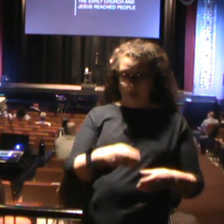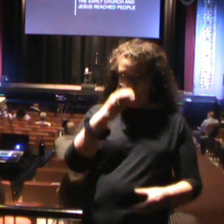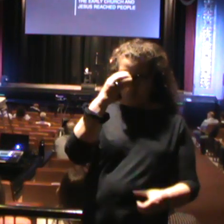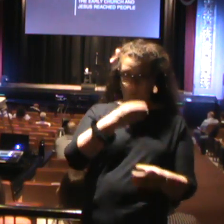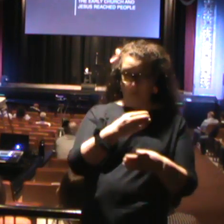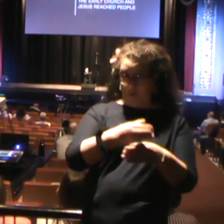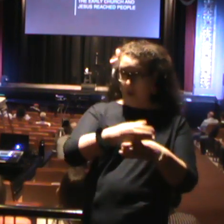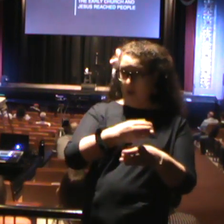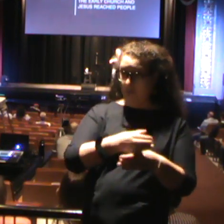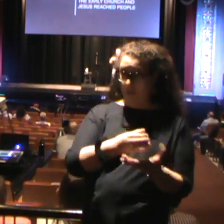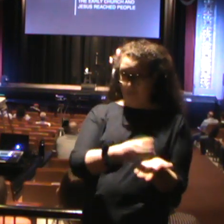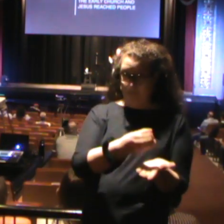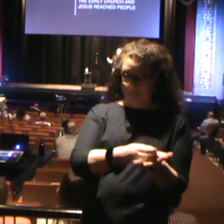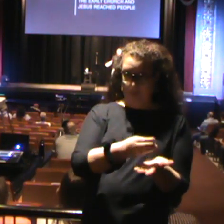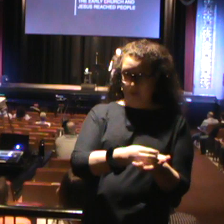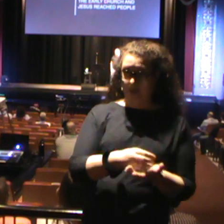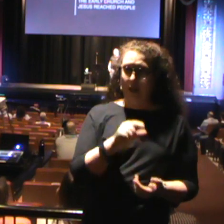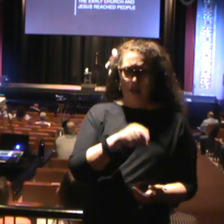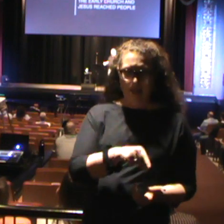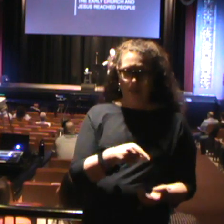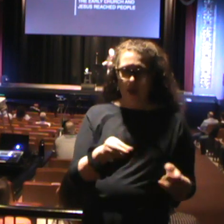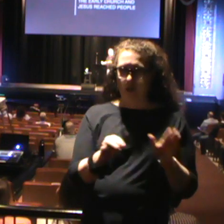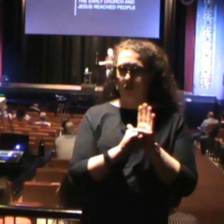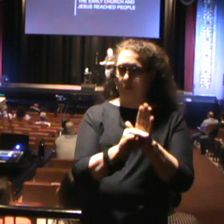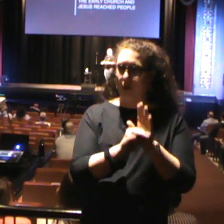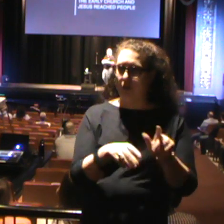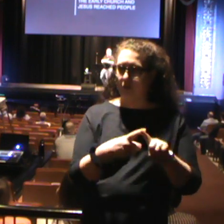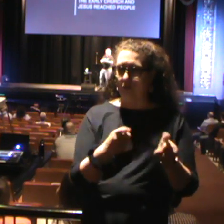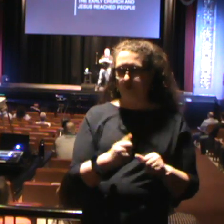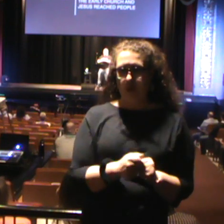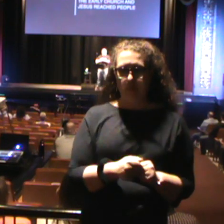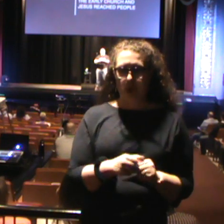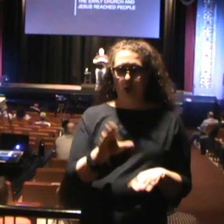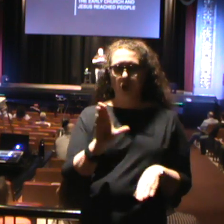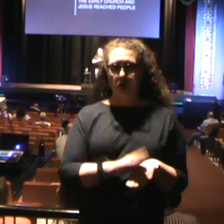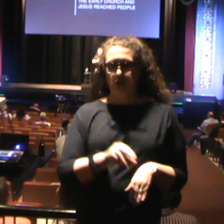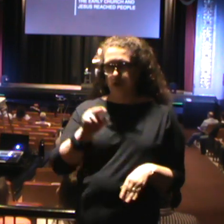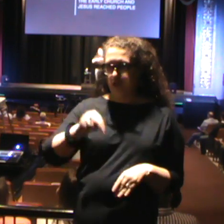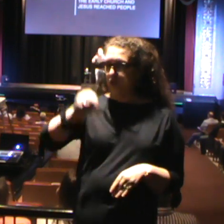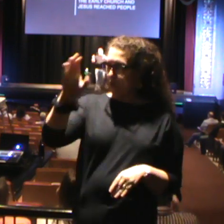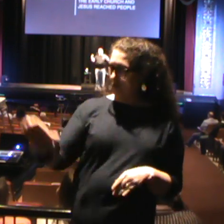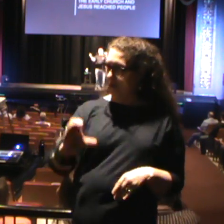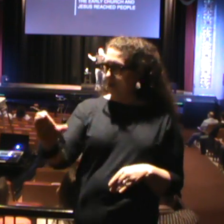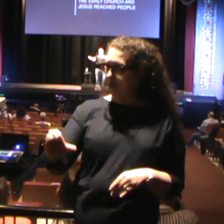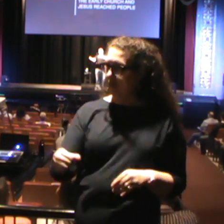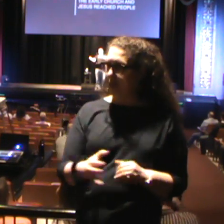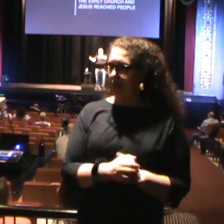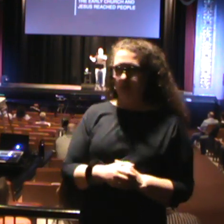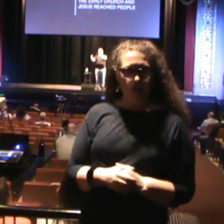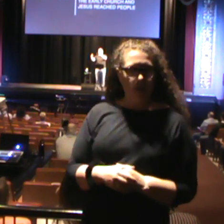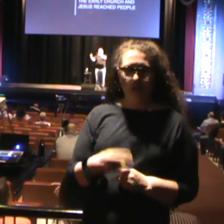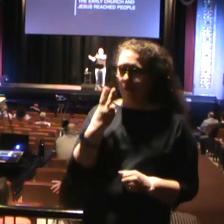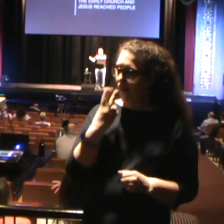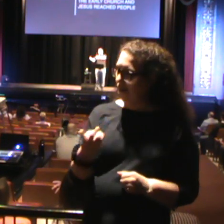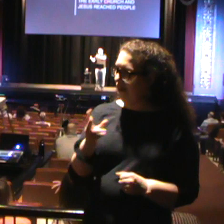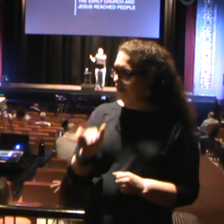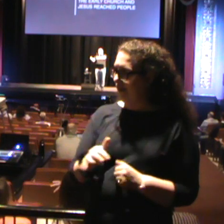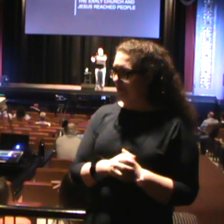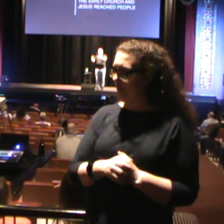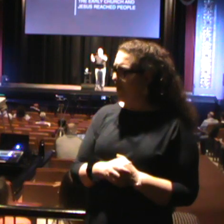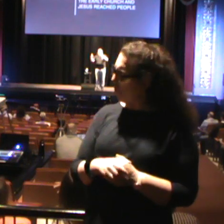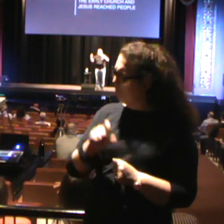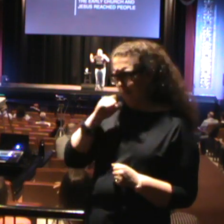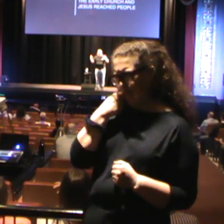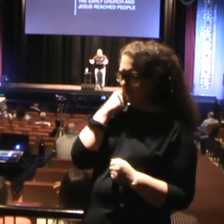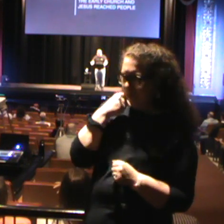and a pin, that is modeled after Summit Church in Raleigh, North Carolina. And so we saw, man, it's a great way to welcome people